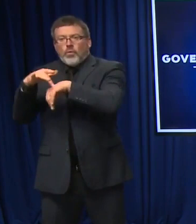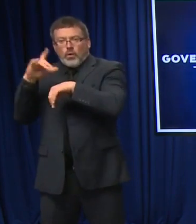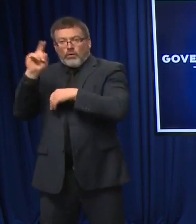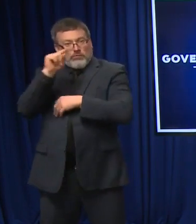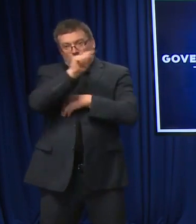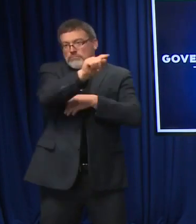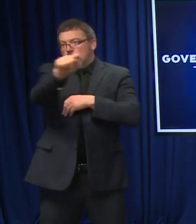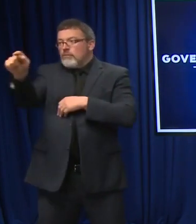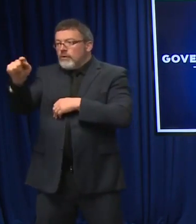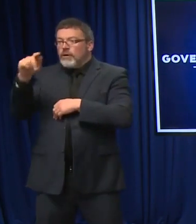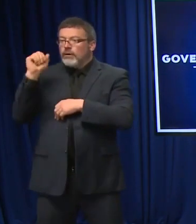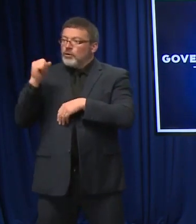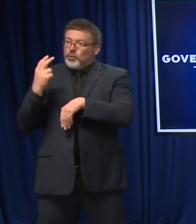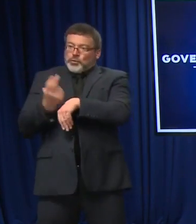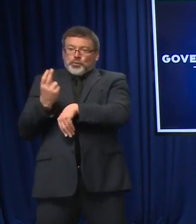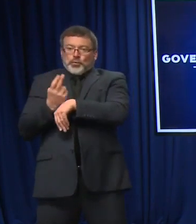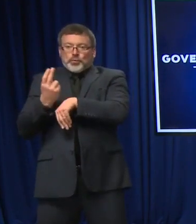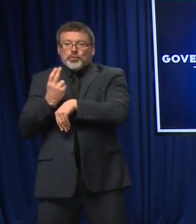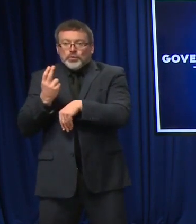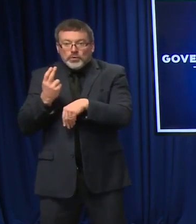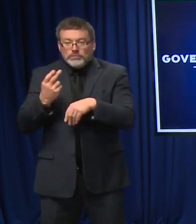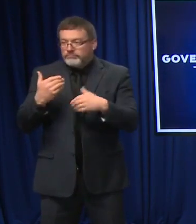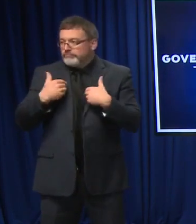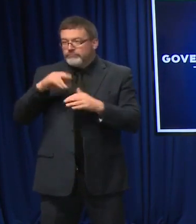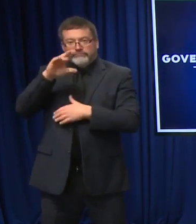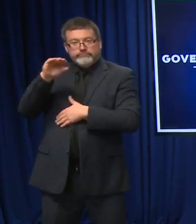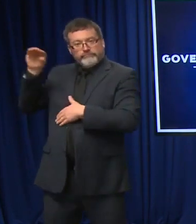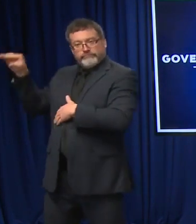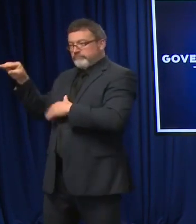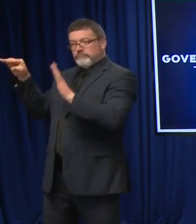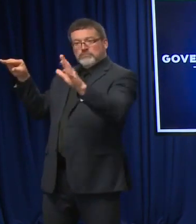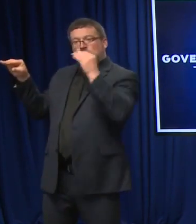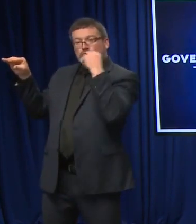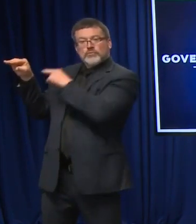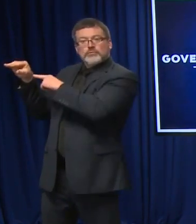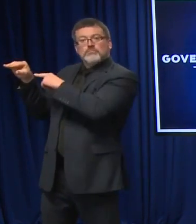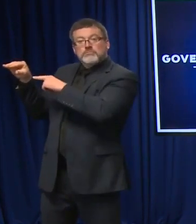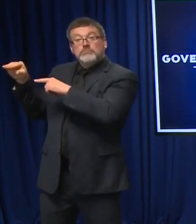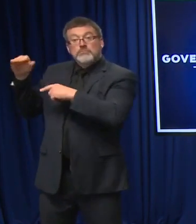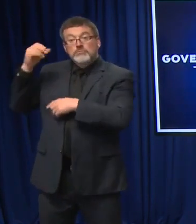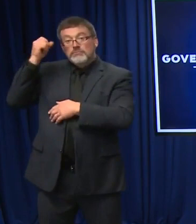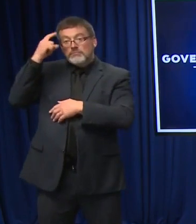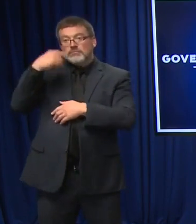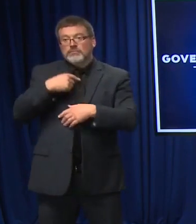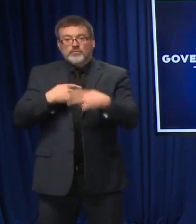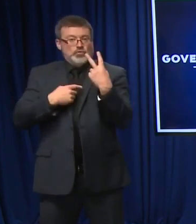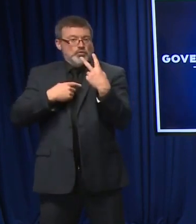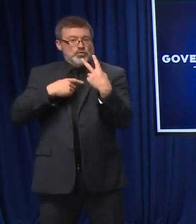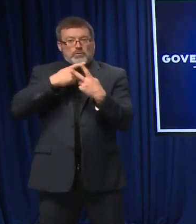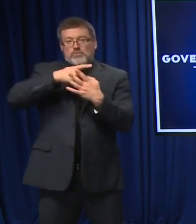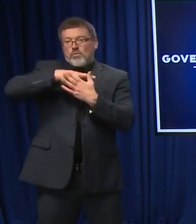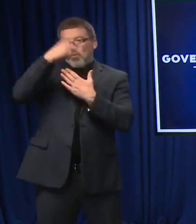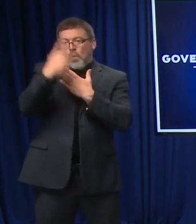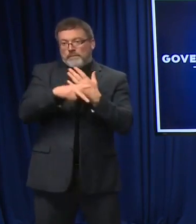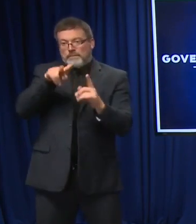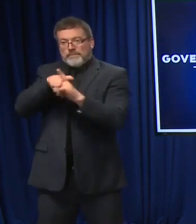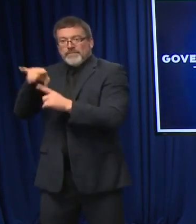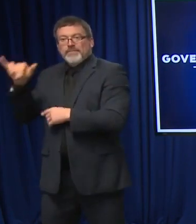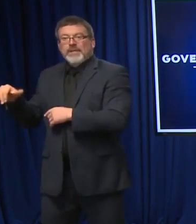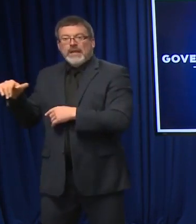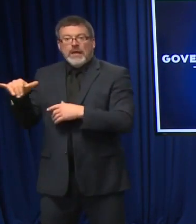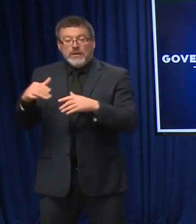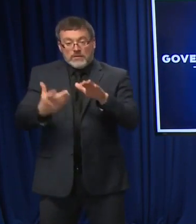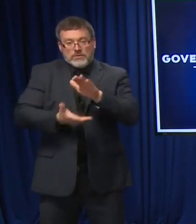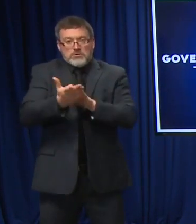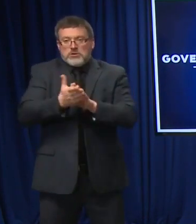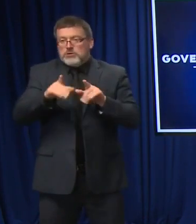to be able to take advantage of. There's really two separate programs going almost simultaneously when we discuss at